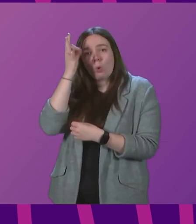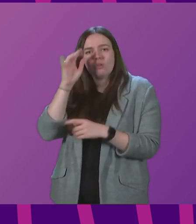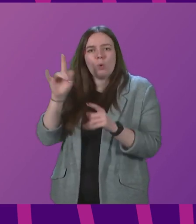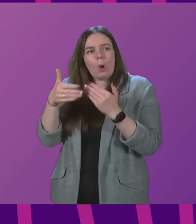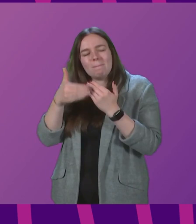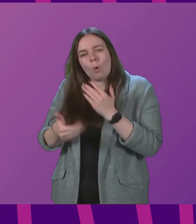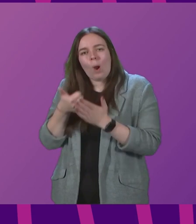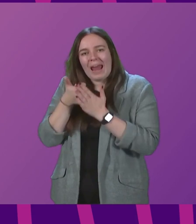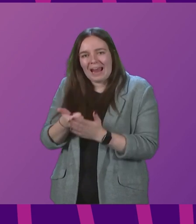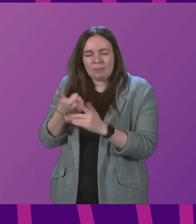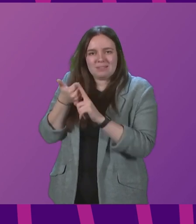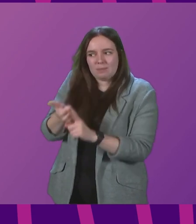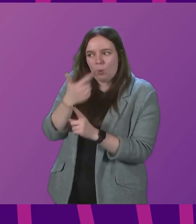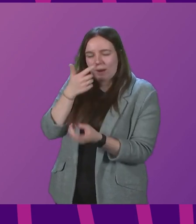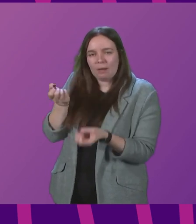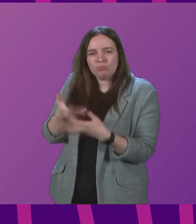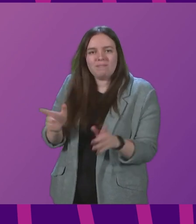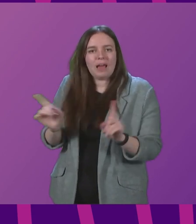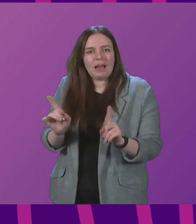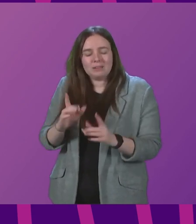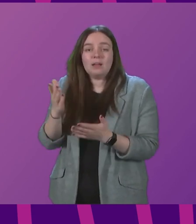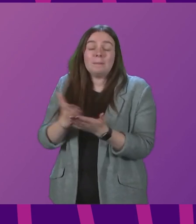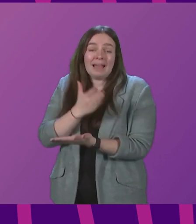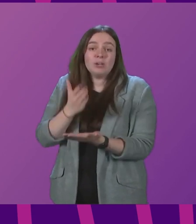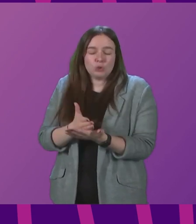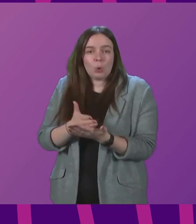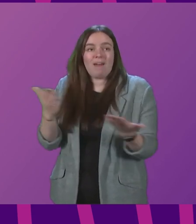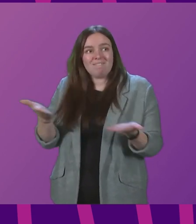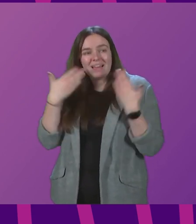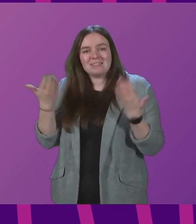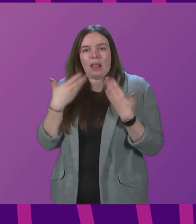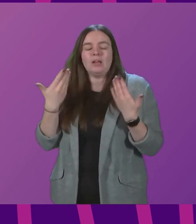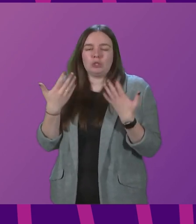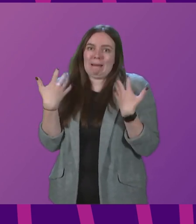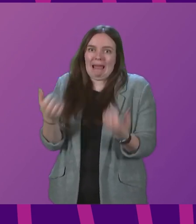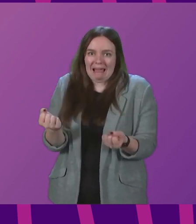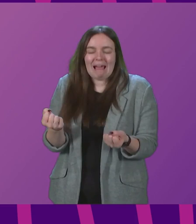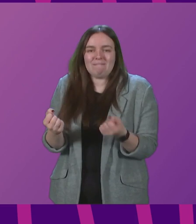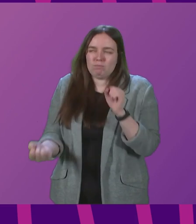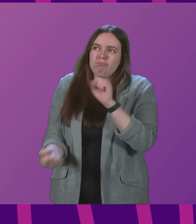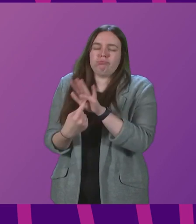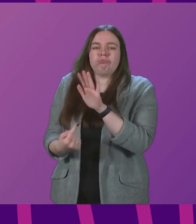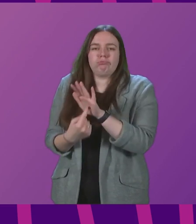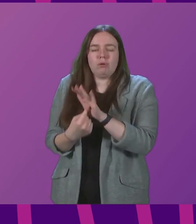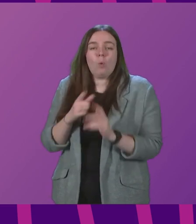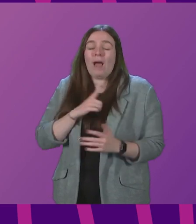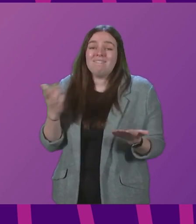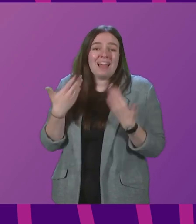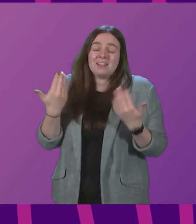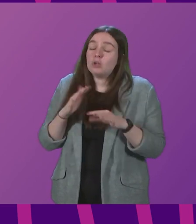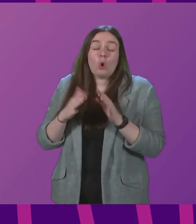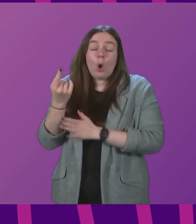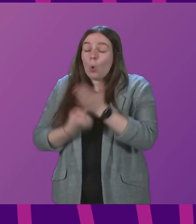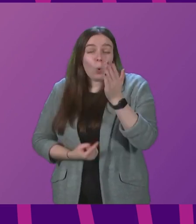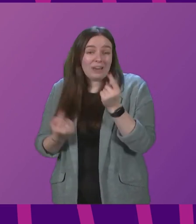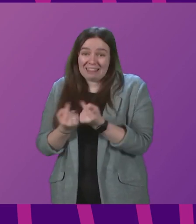help and support we can provide to ensure that ventilation has been given due priority, because ventilation is not the only thing